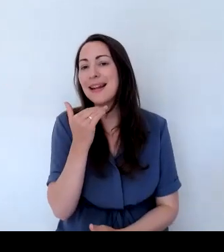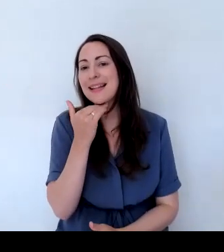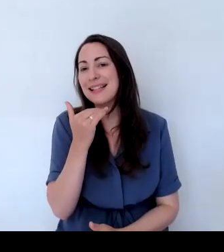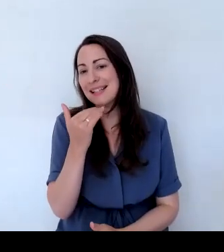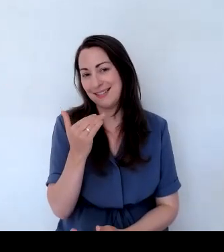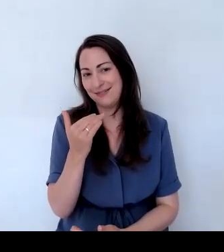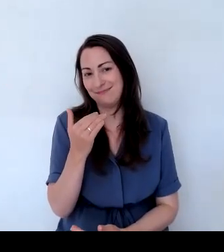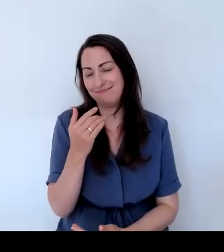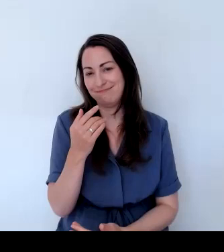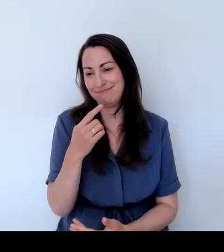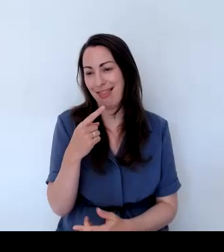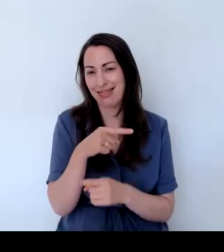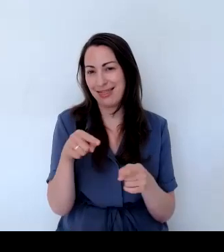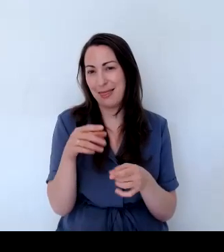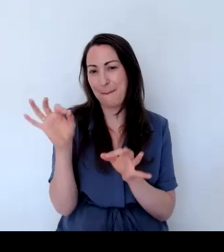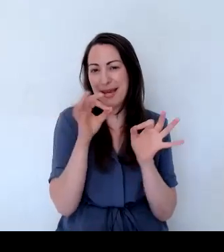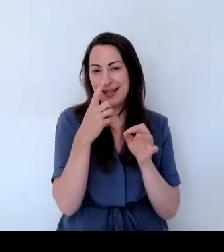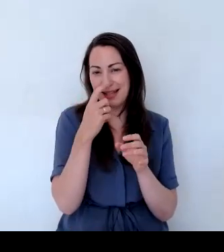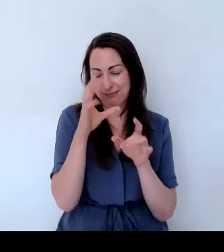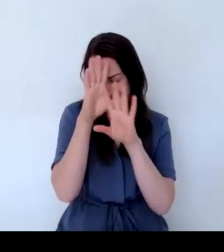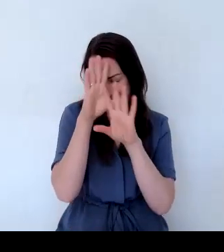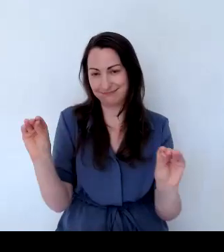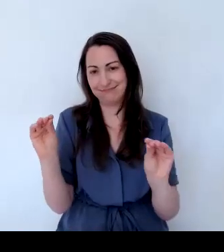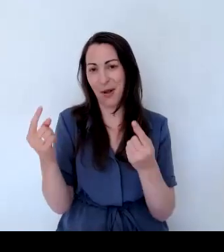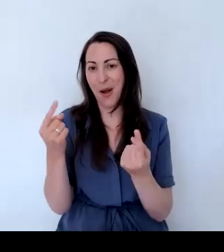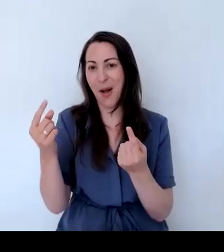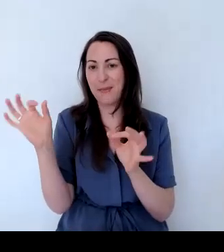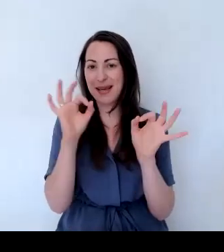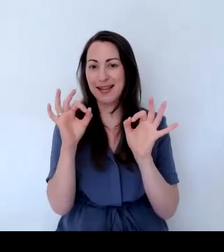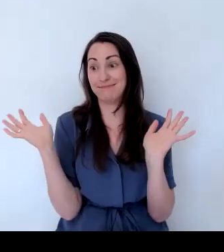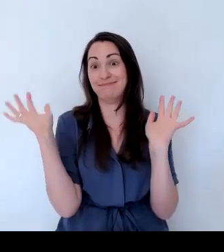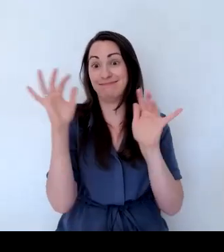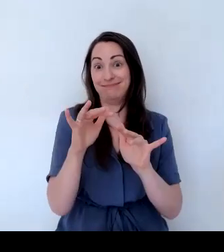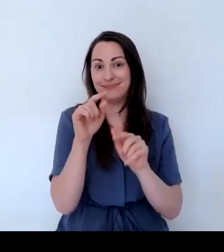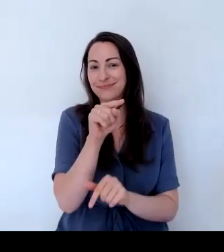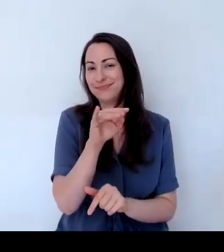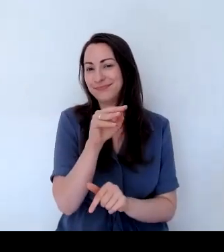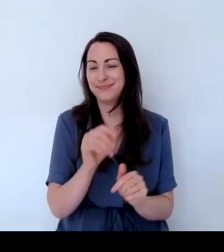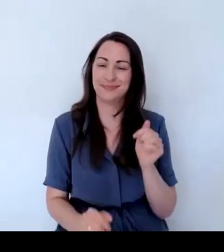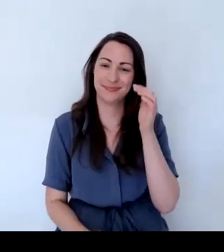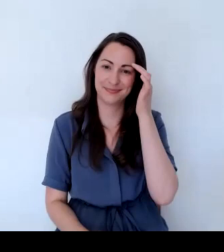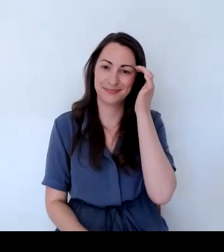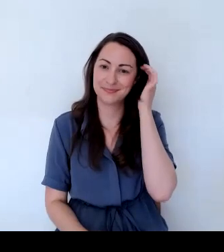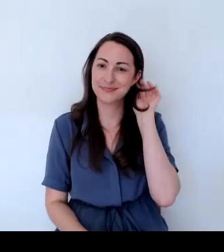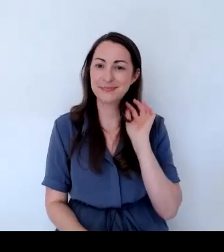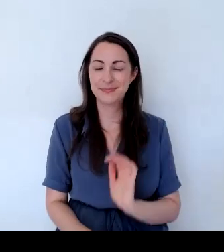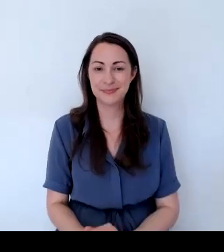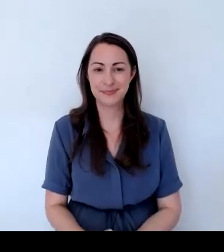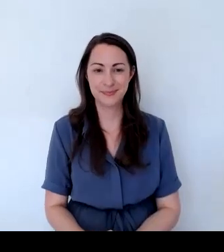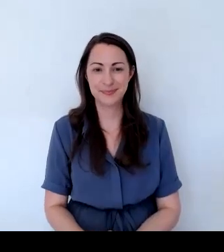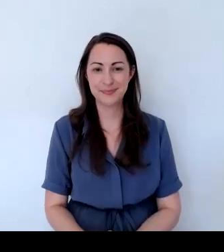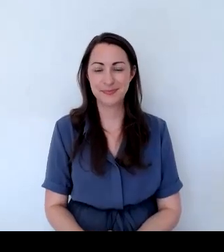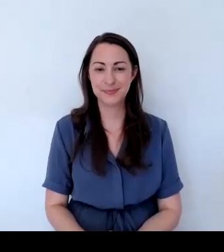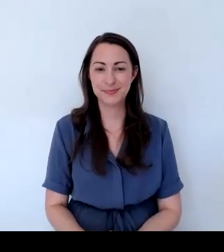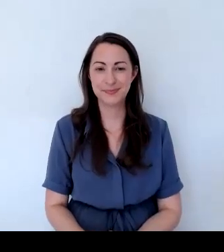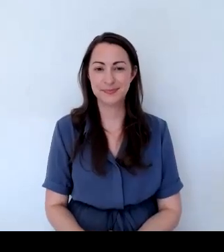Okay. I'm quite pleased with that winter basket. I think, you know, it's going to be